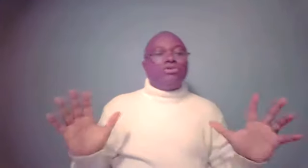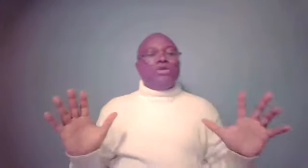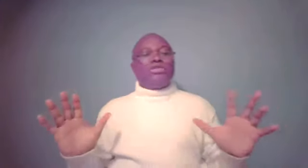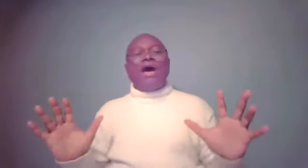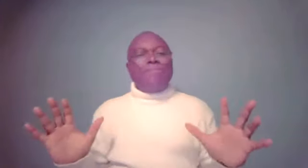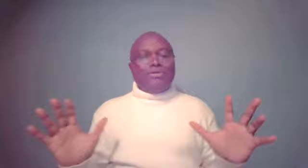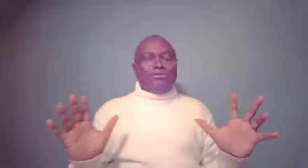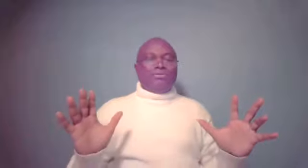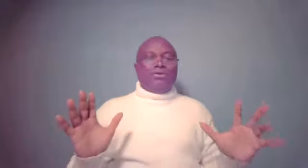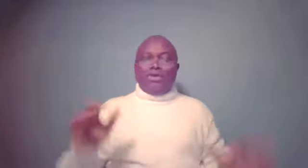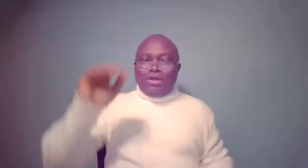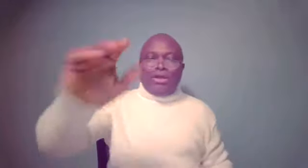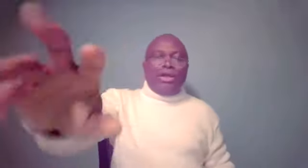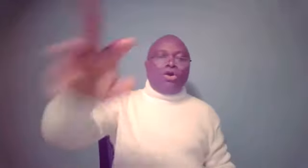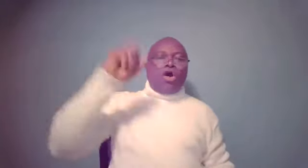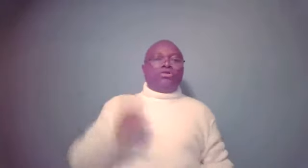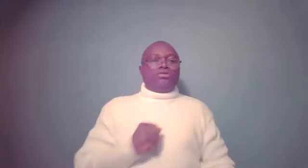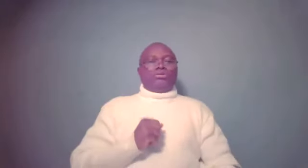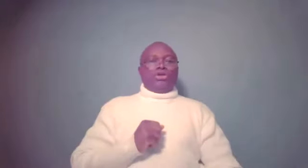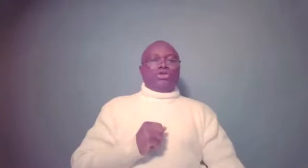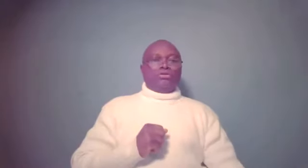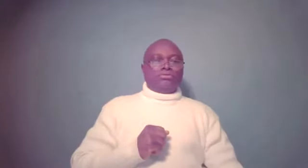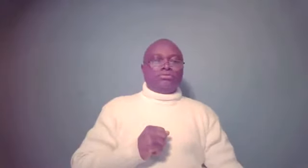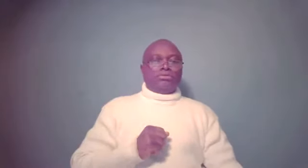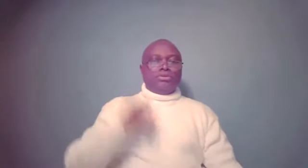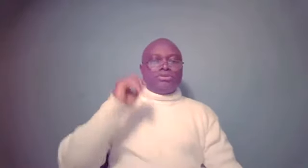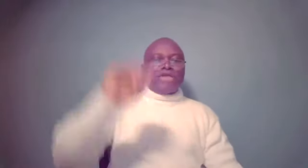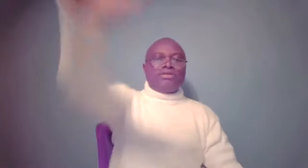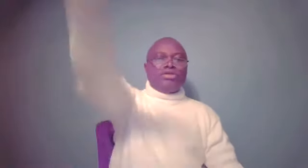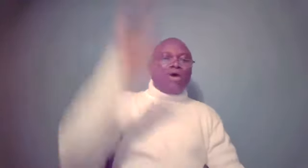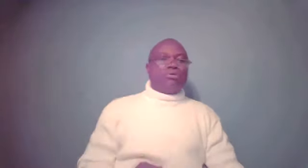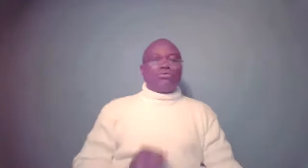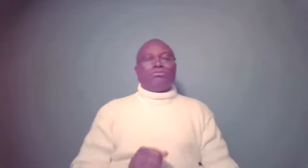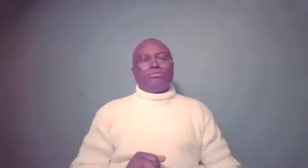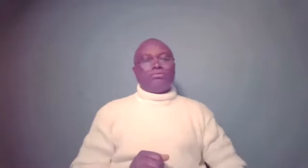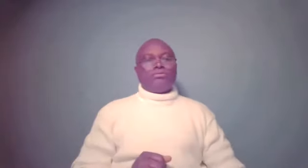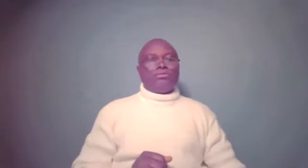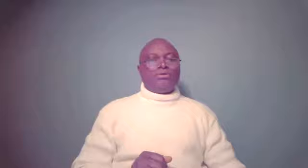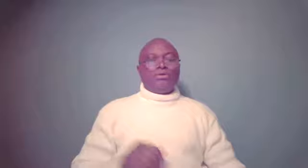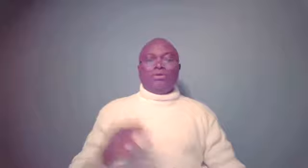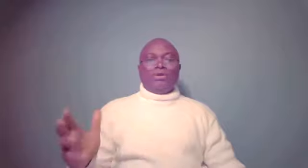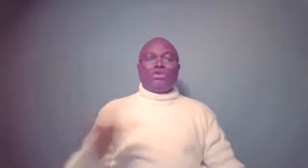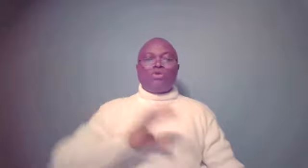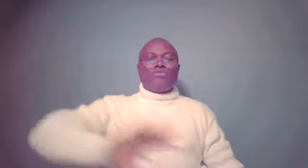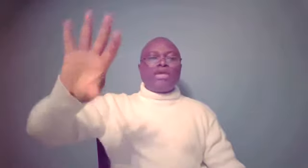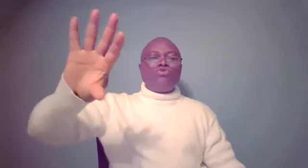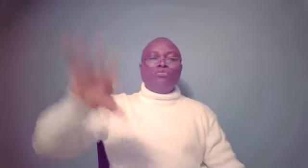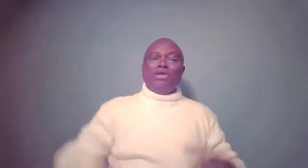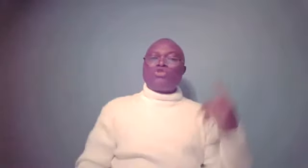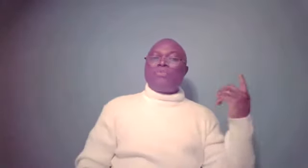so see what happened. He called Esau, sent Esau out. Esau was making room. Esau